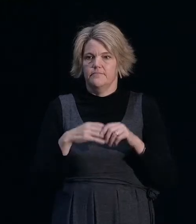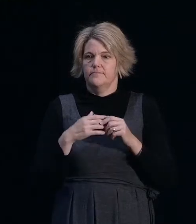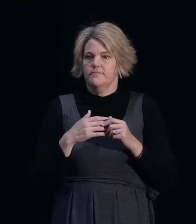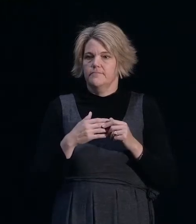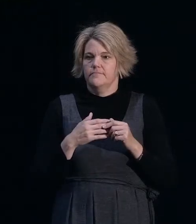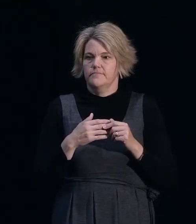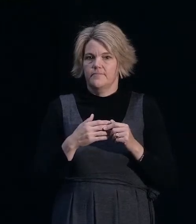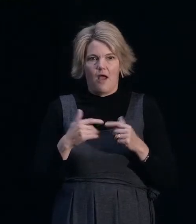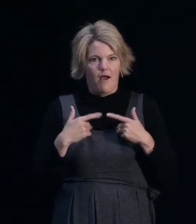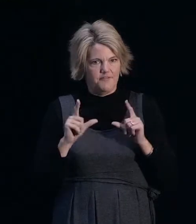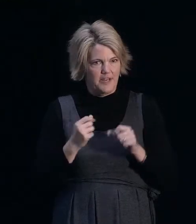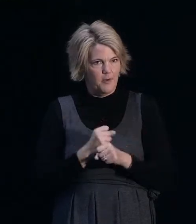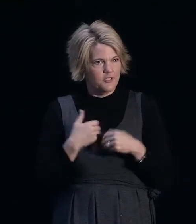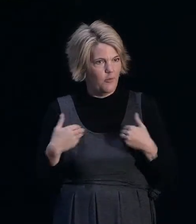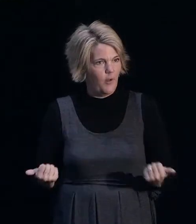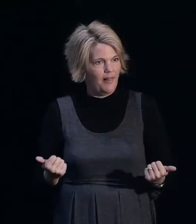Must have done my job well.